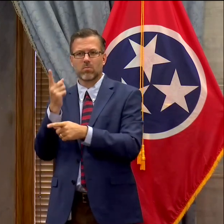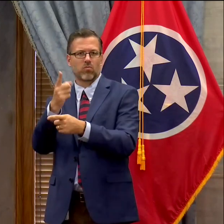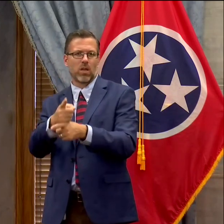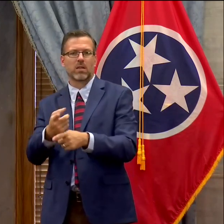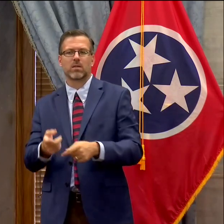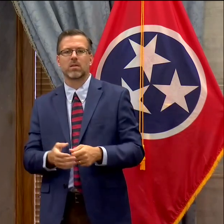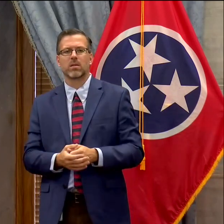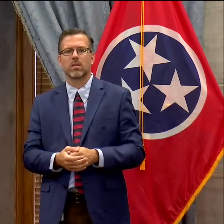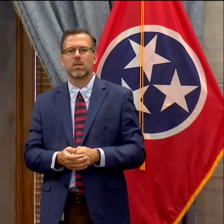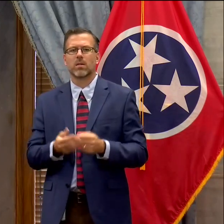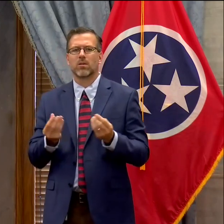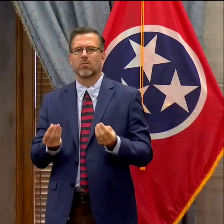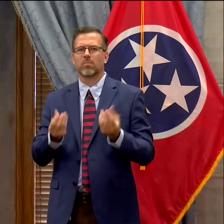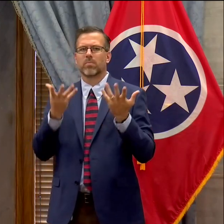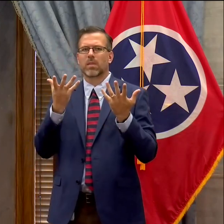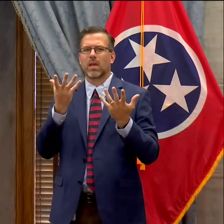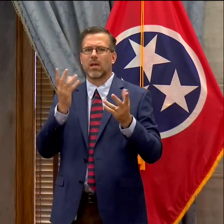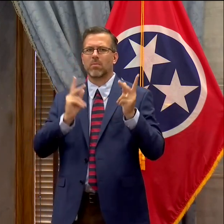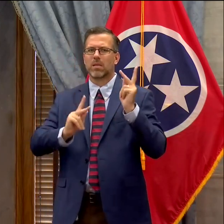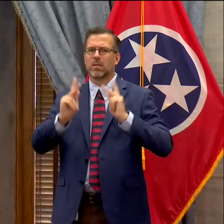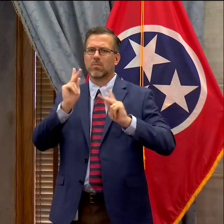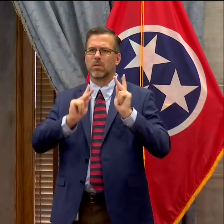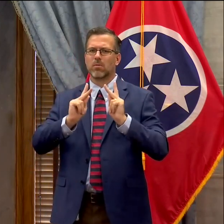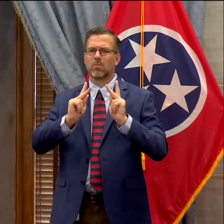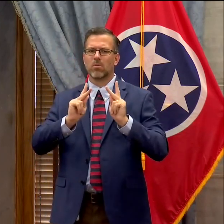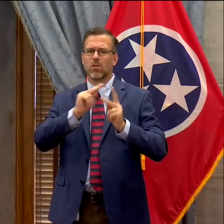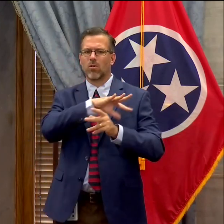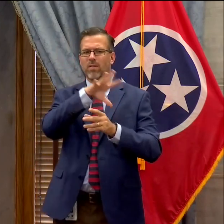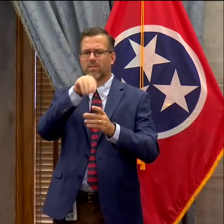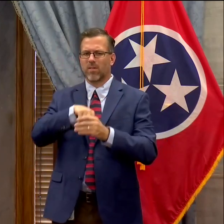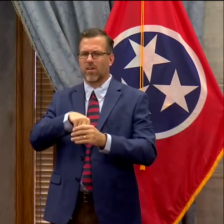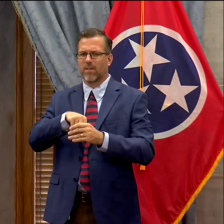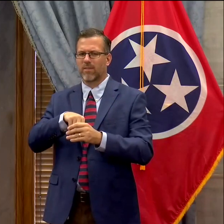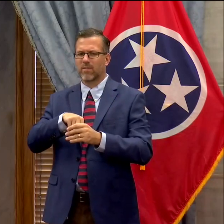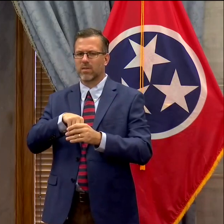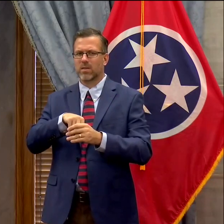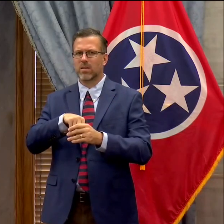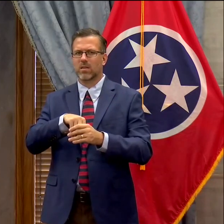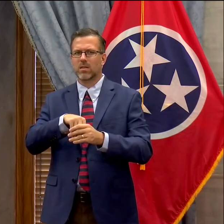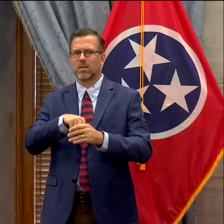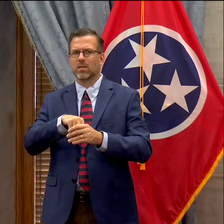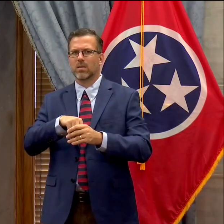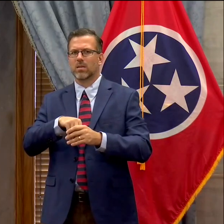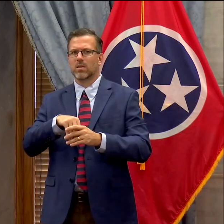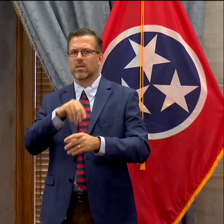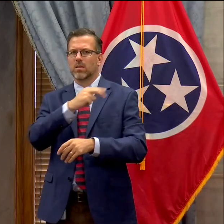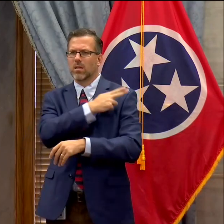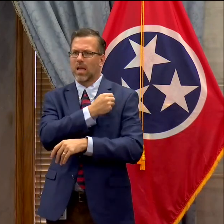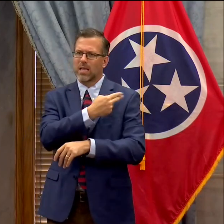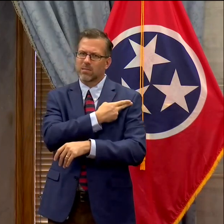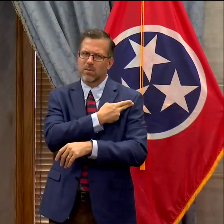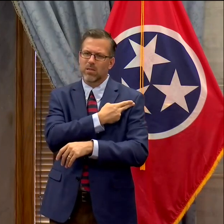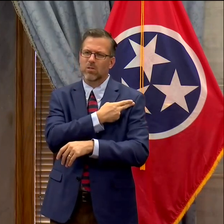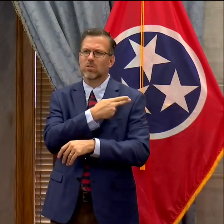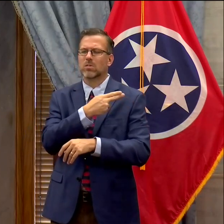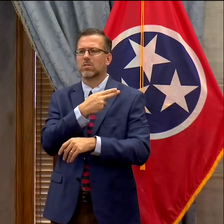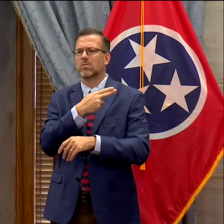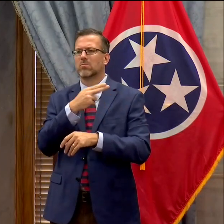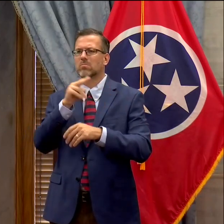people are involved in this? many different outfits? You've got hospitals, you've got private labs, right? got a whole.